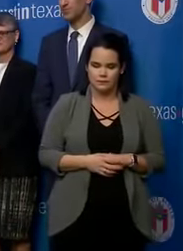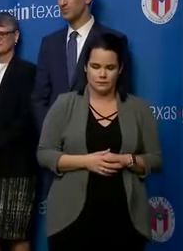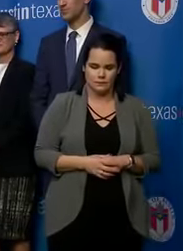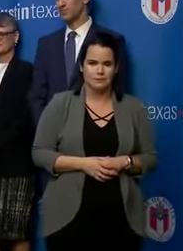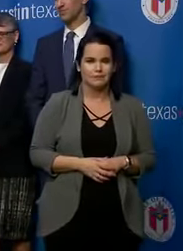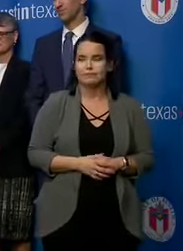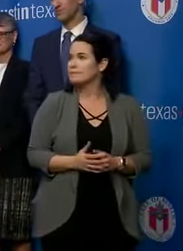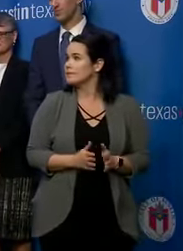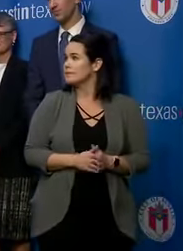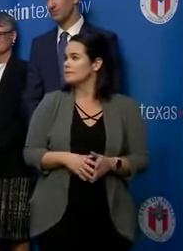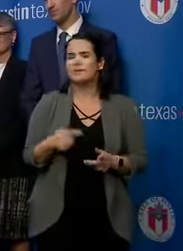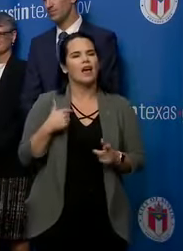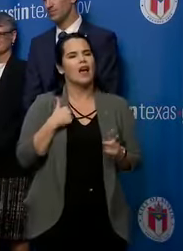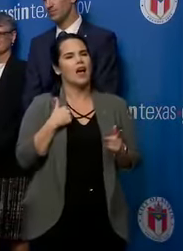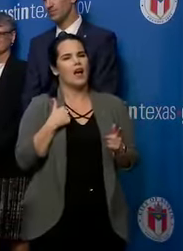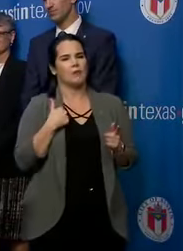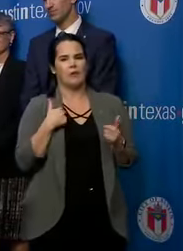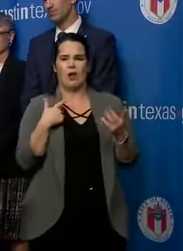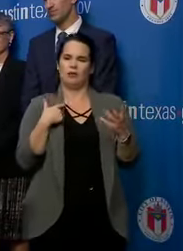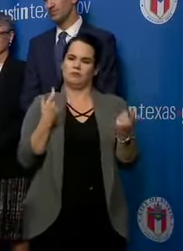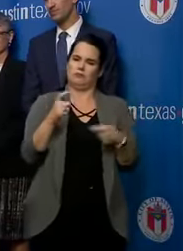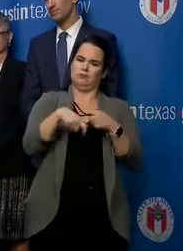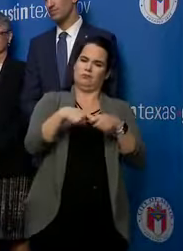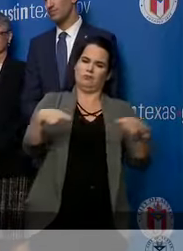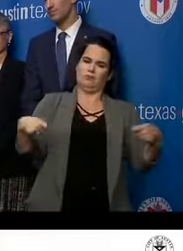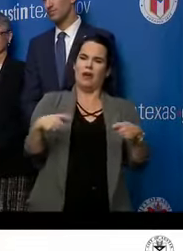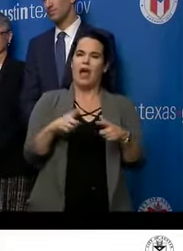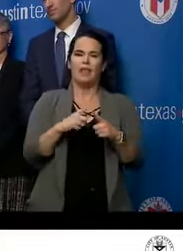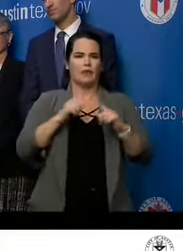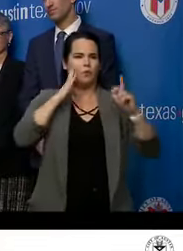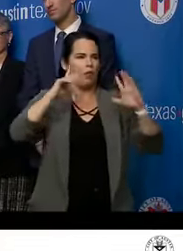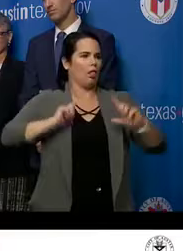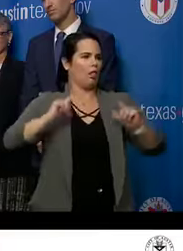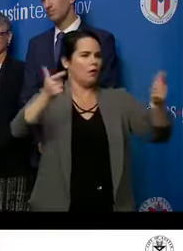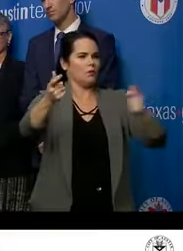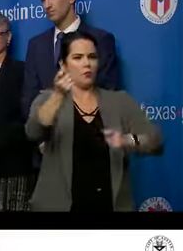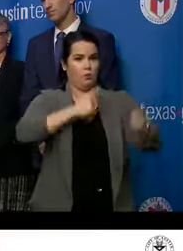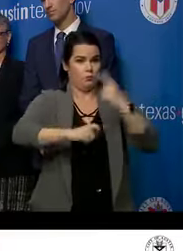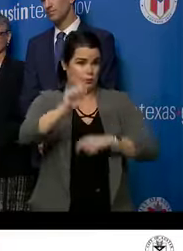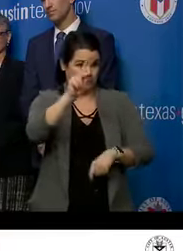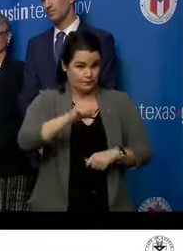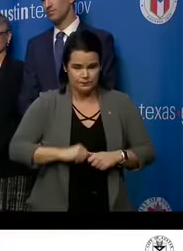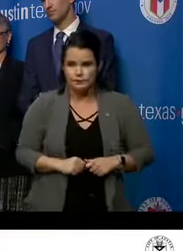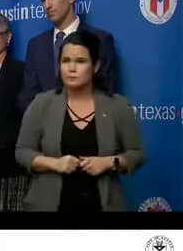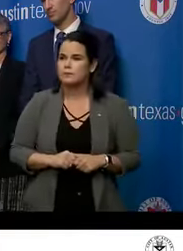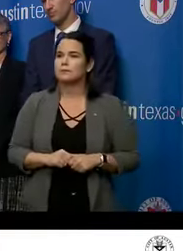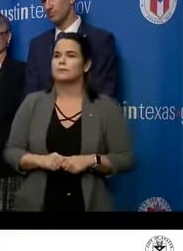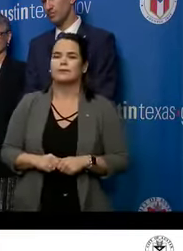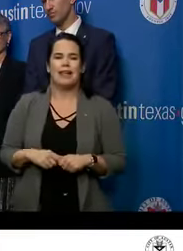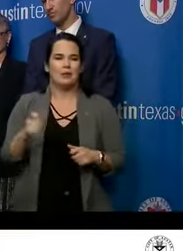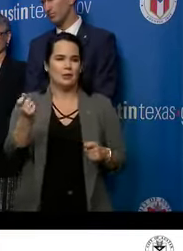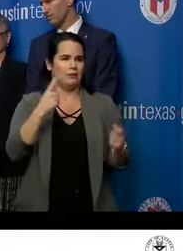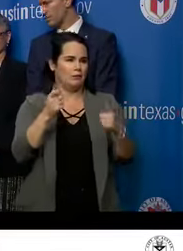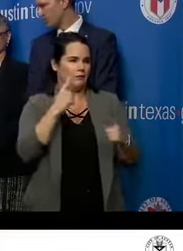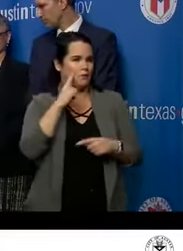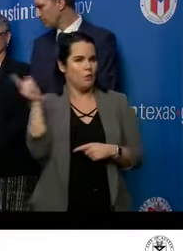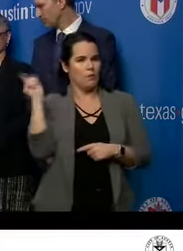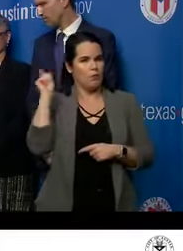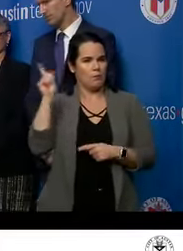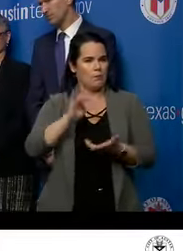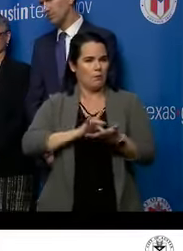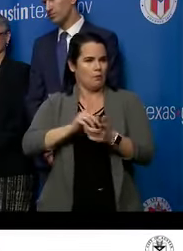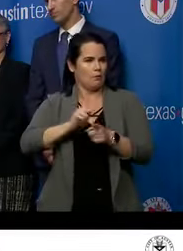I'm going to close us out here and then open it up for for questions so that you can ask those of our medical